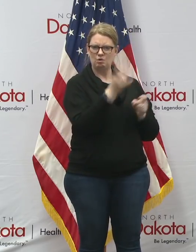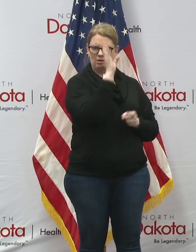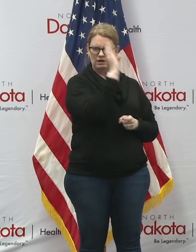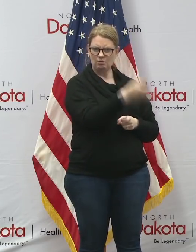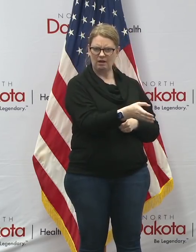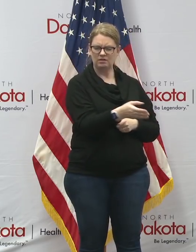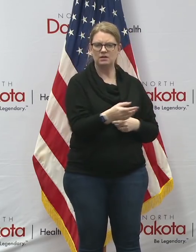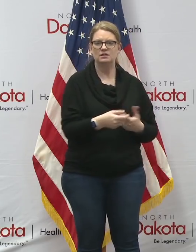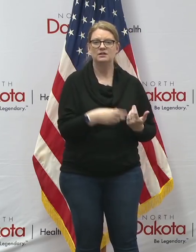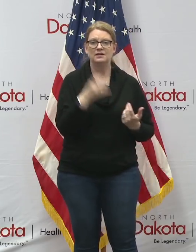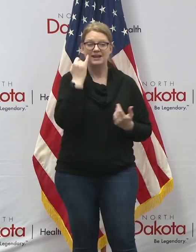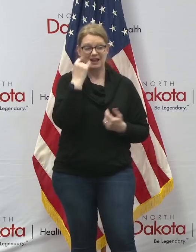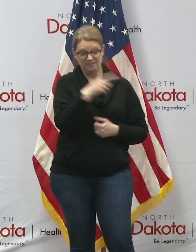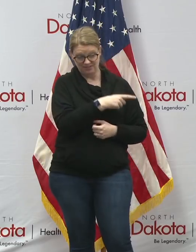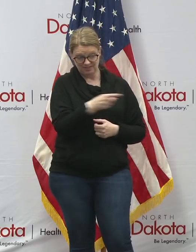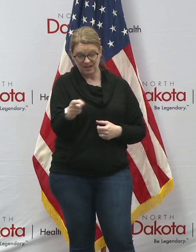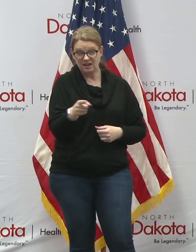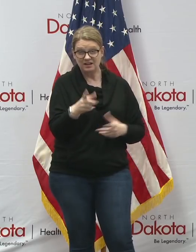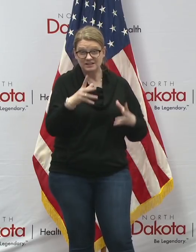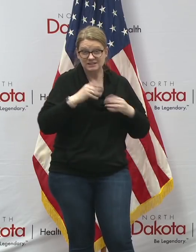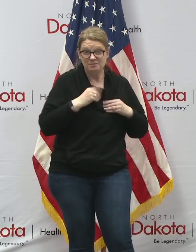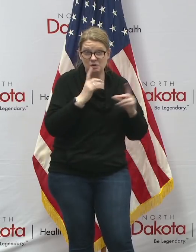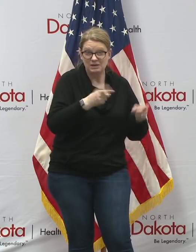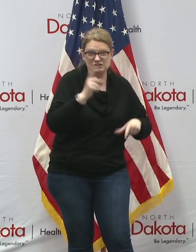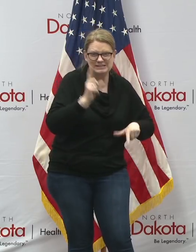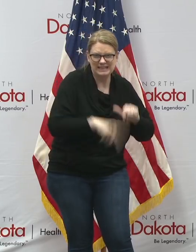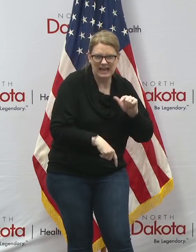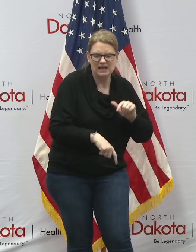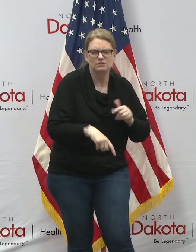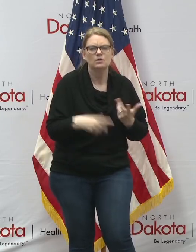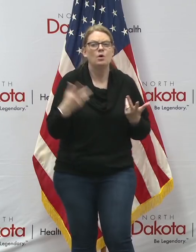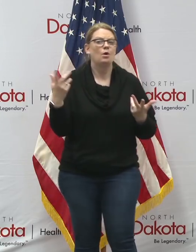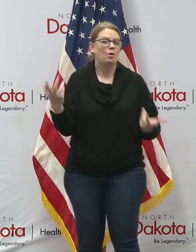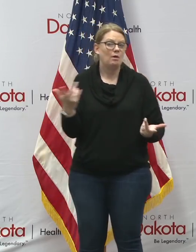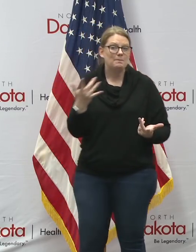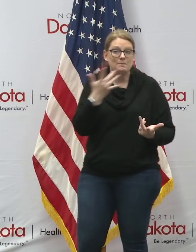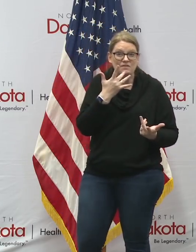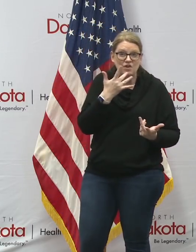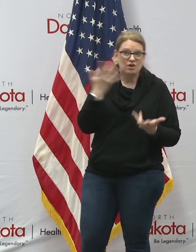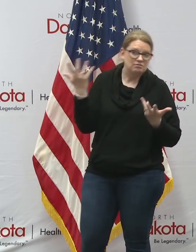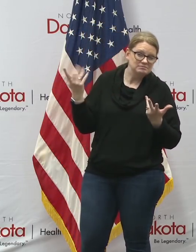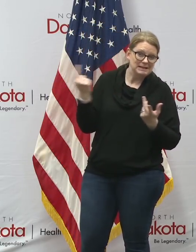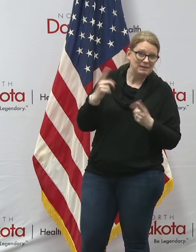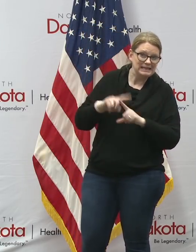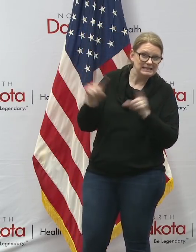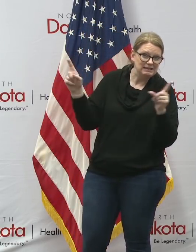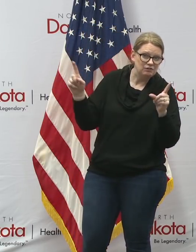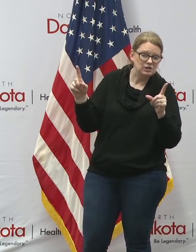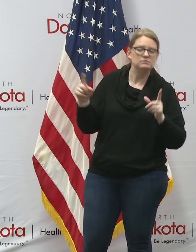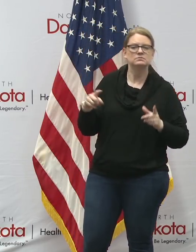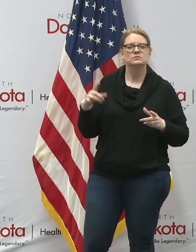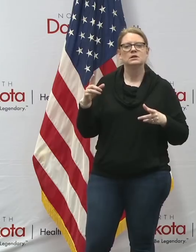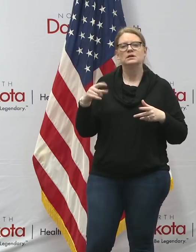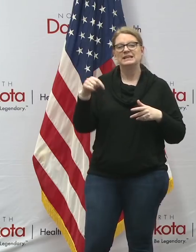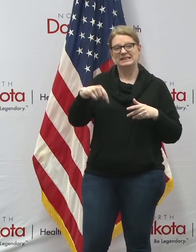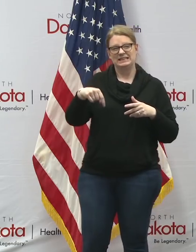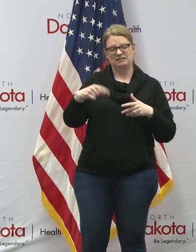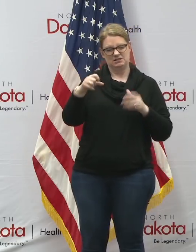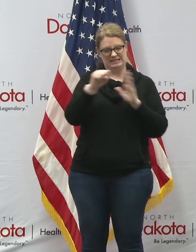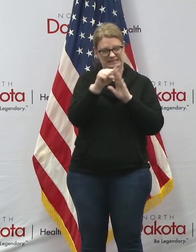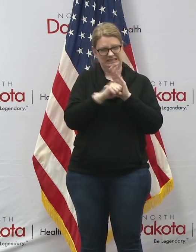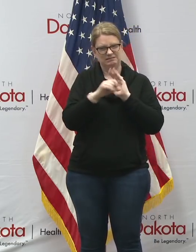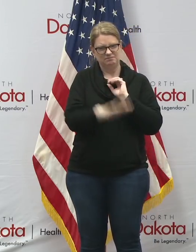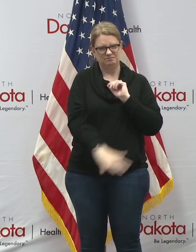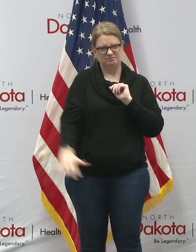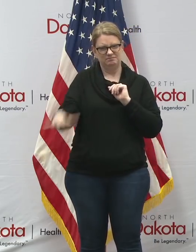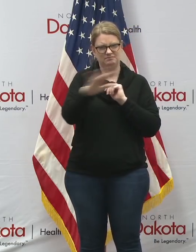if either they're not able to accept donations or if you prefer we've got an opportunity to contribute statewide to the